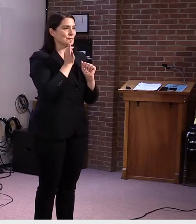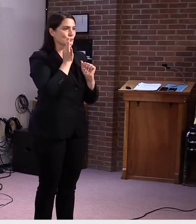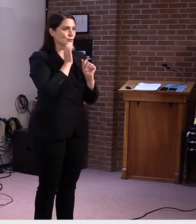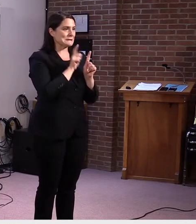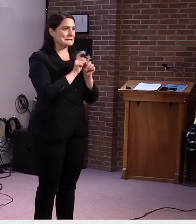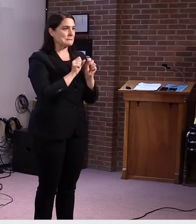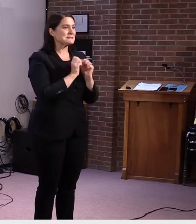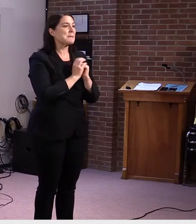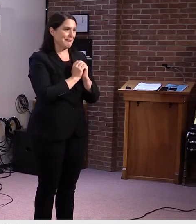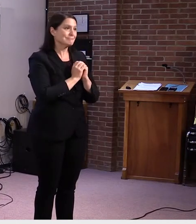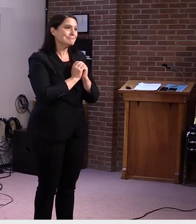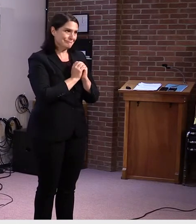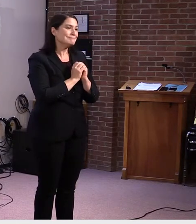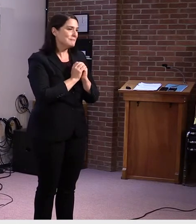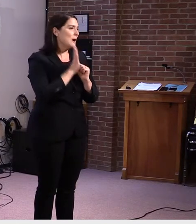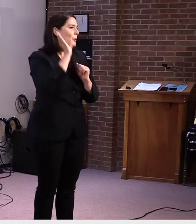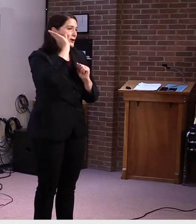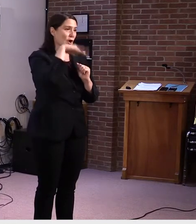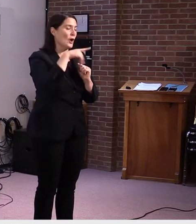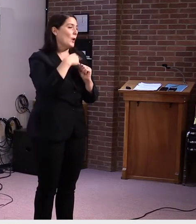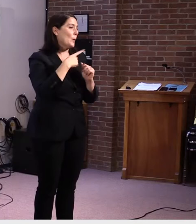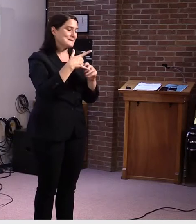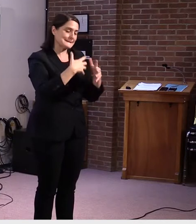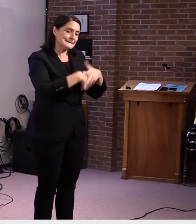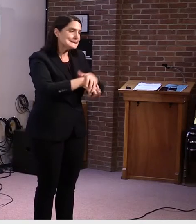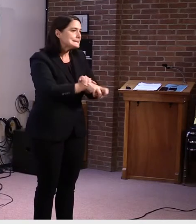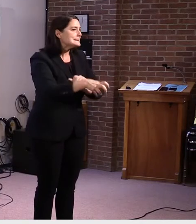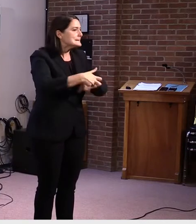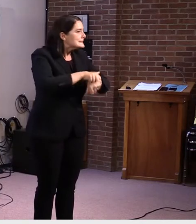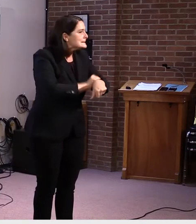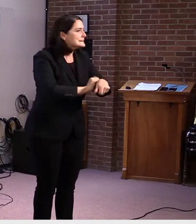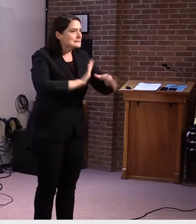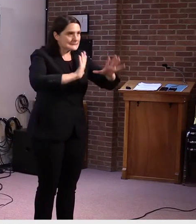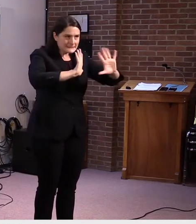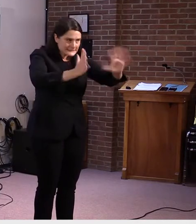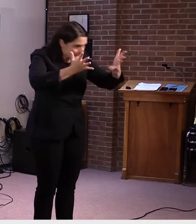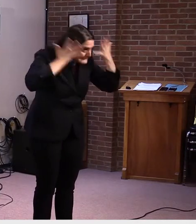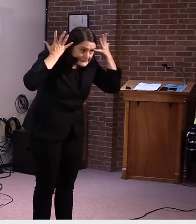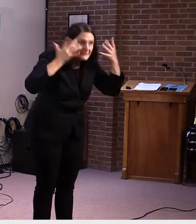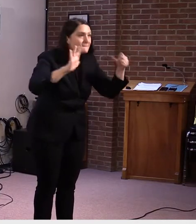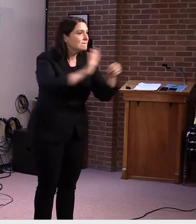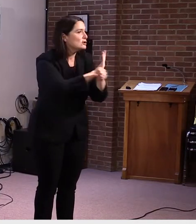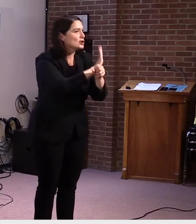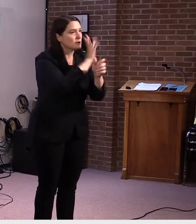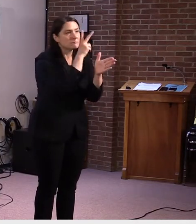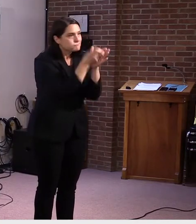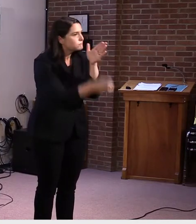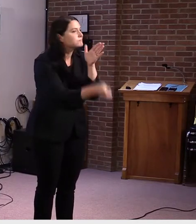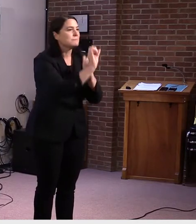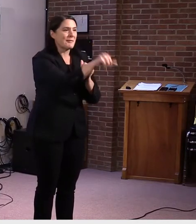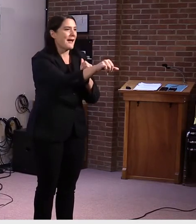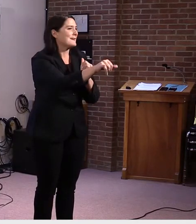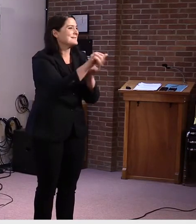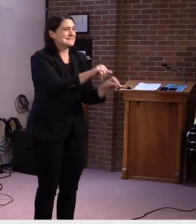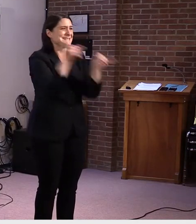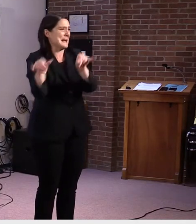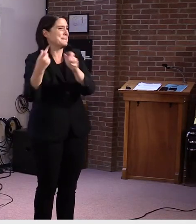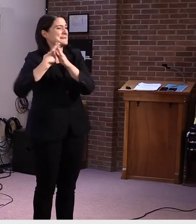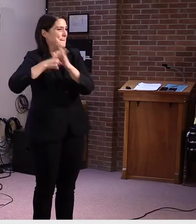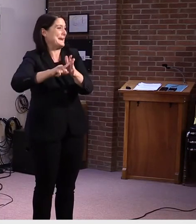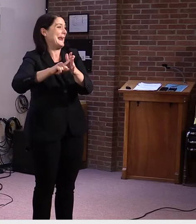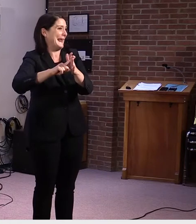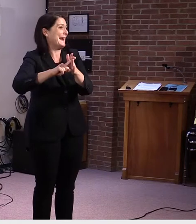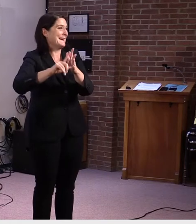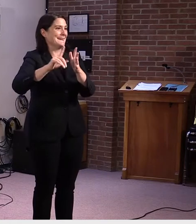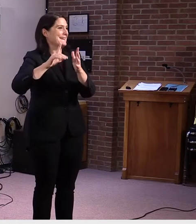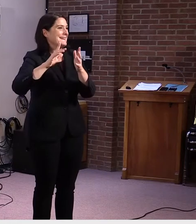This is, uh, this is a major undertaking, as it was during the height of the pandemic, putting in the essential workers program. Um, I'm not going to put